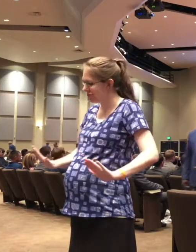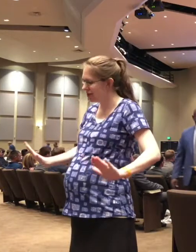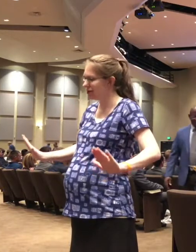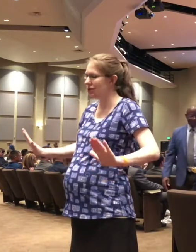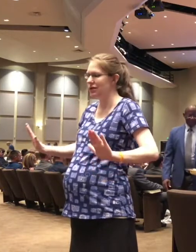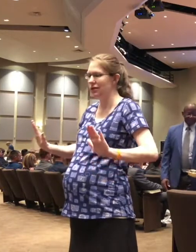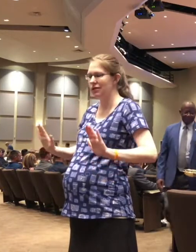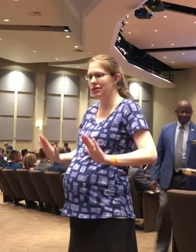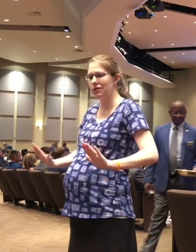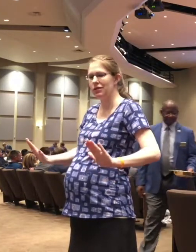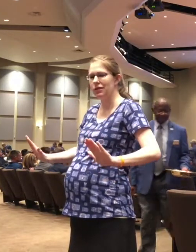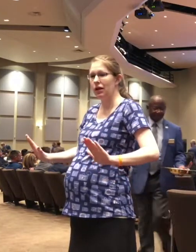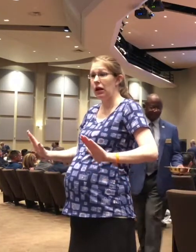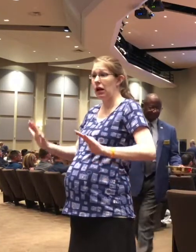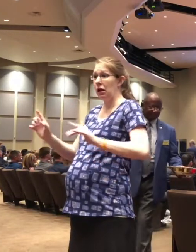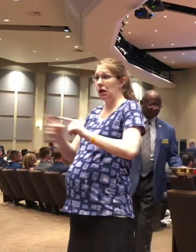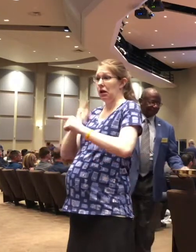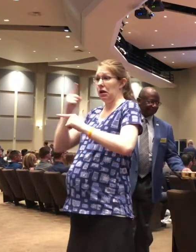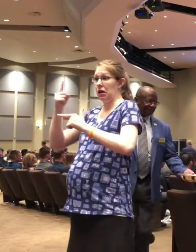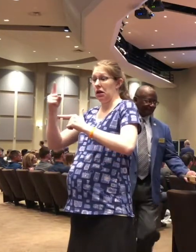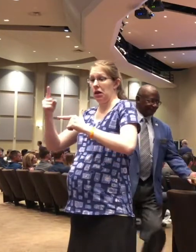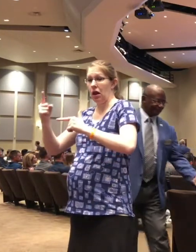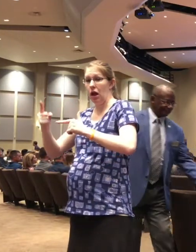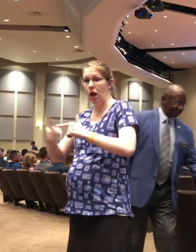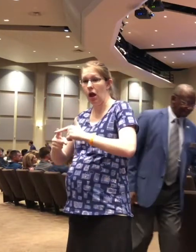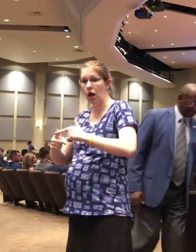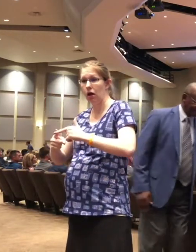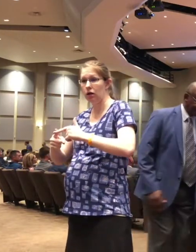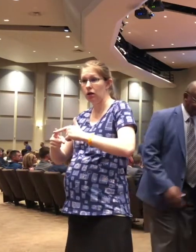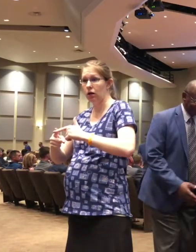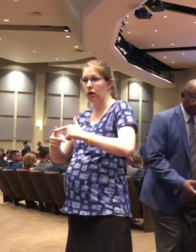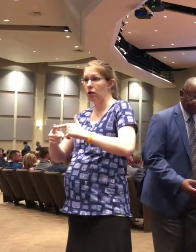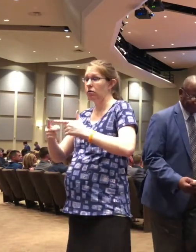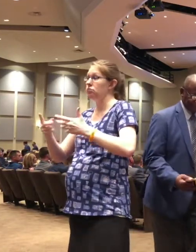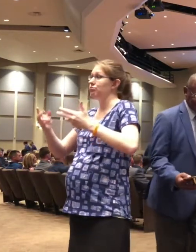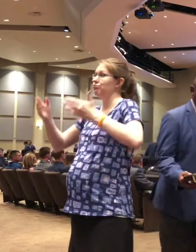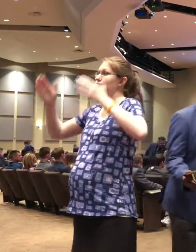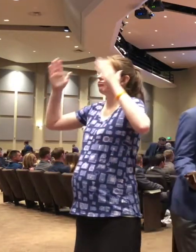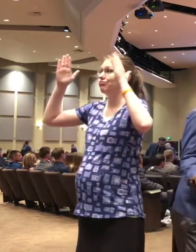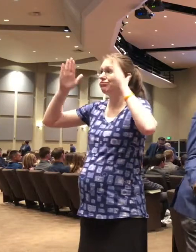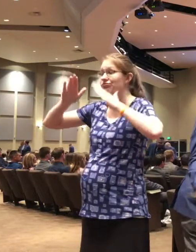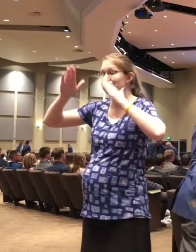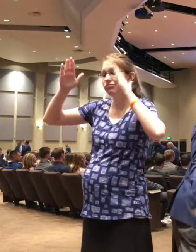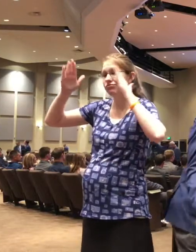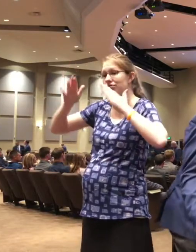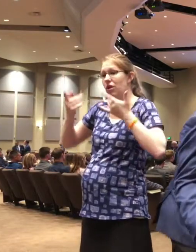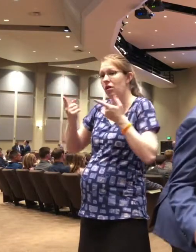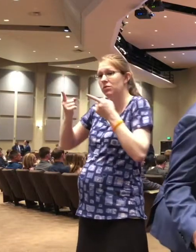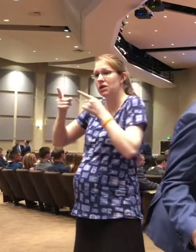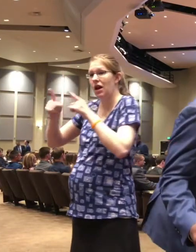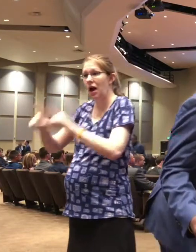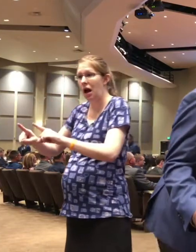But then things change, and you're down in the valley.